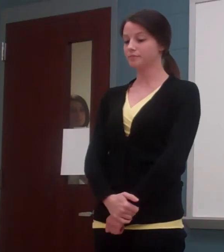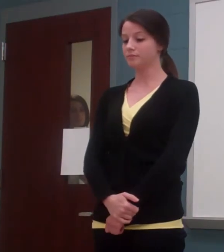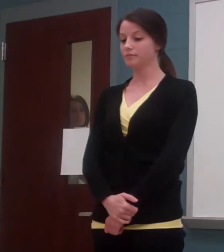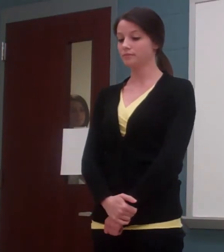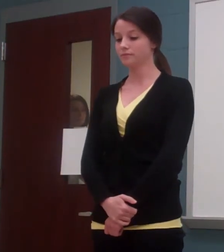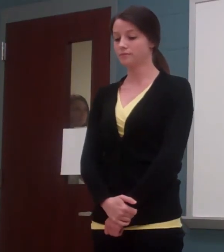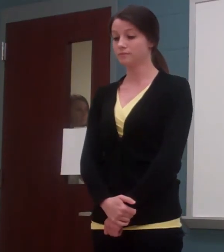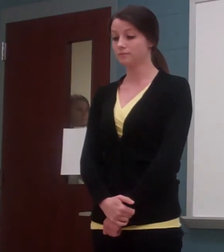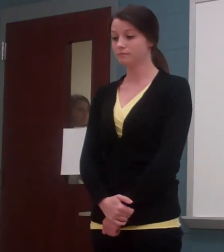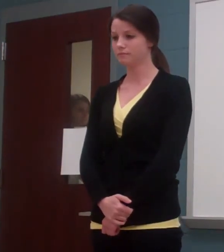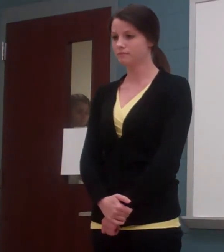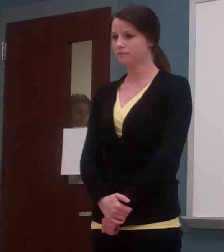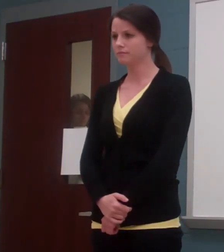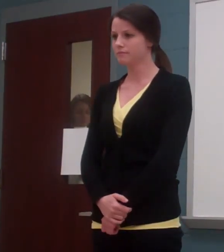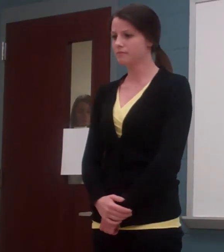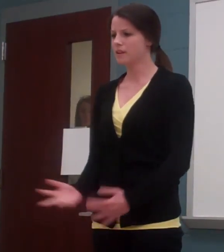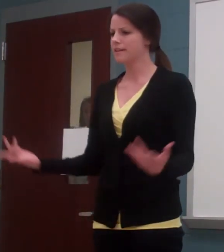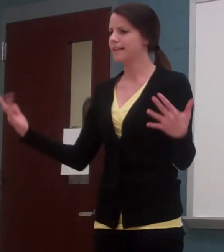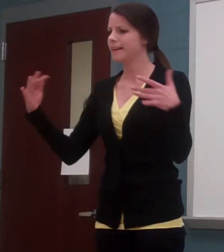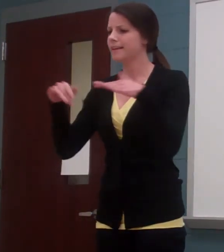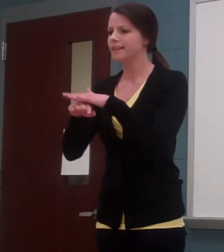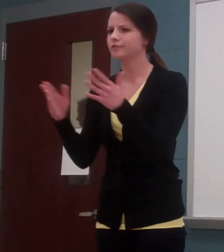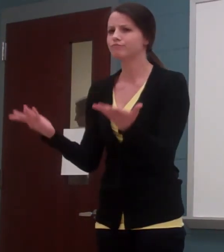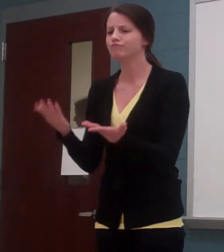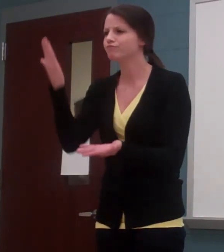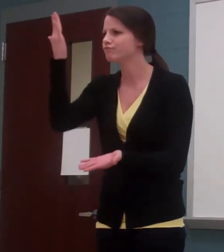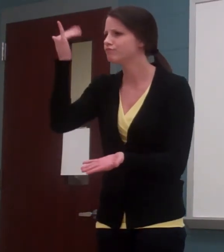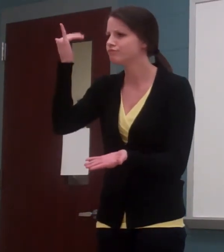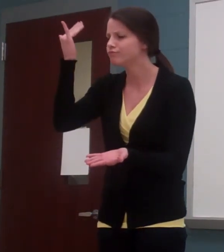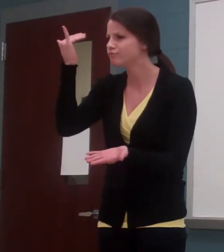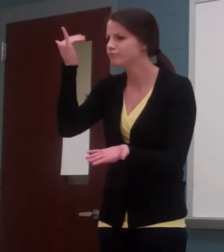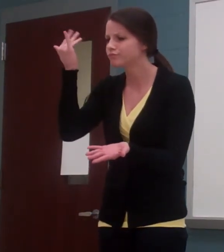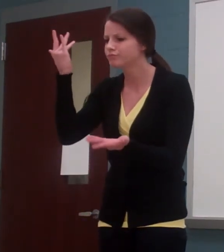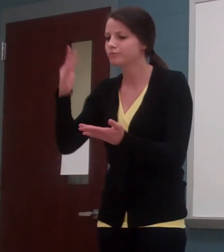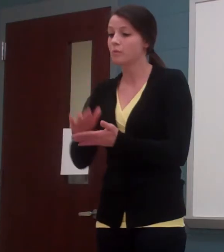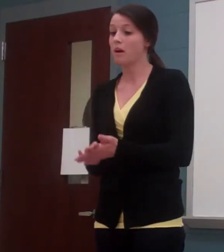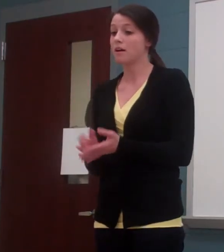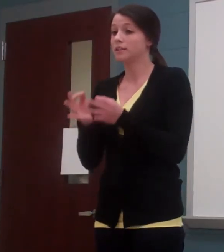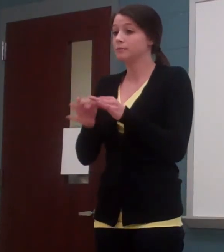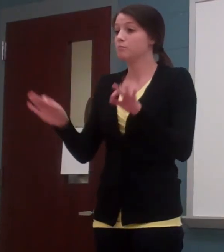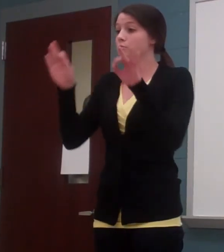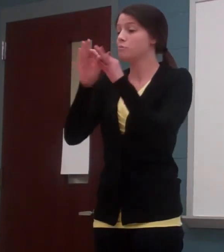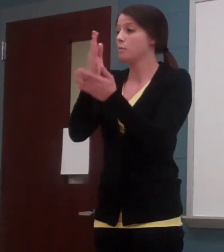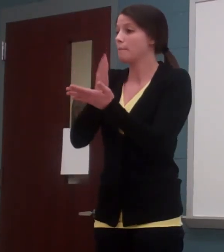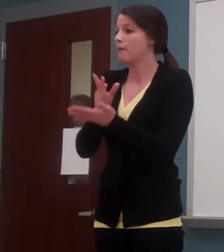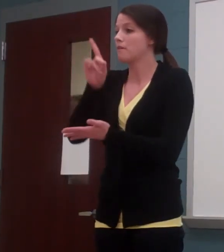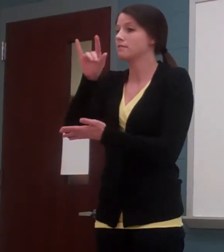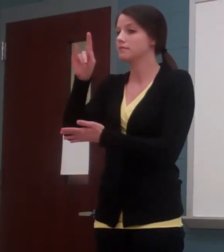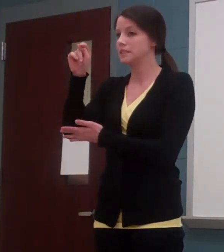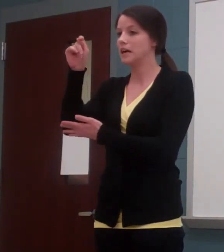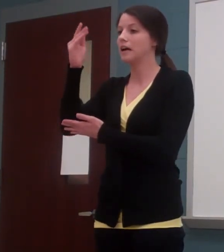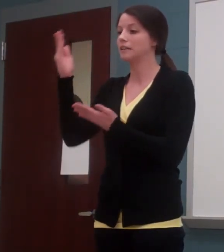All these large forest animals have come here to collect an essential element of their diet, buried beneath the mud.